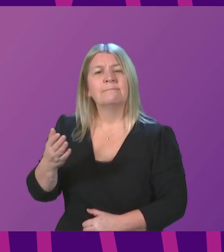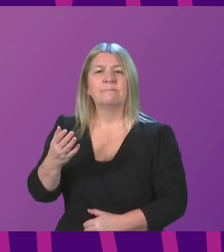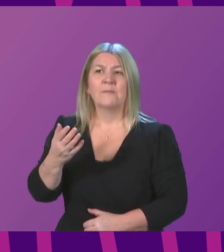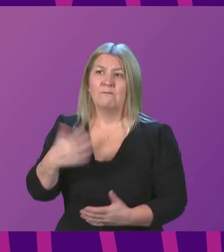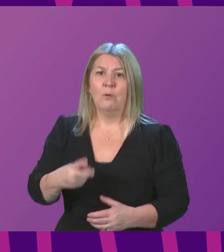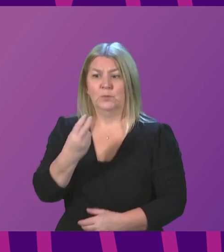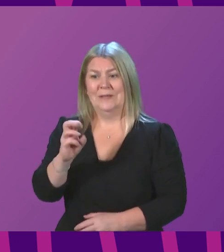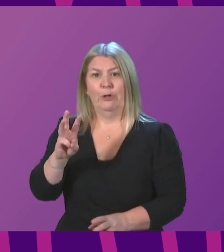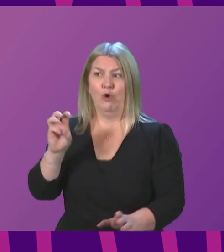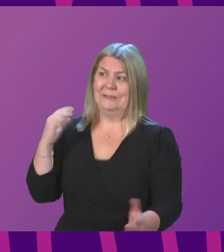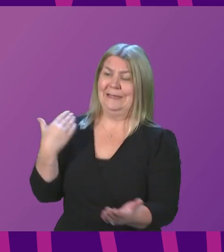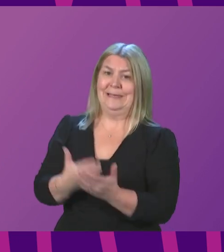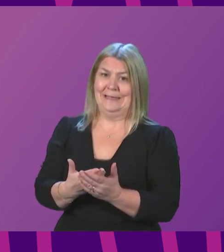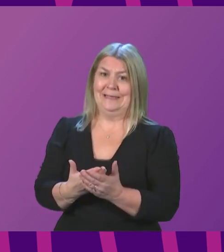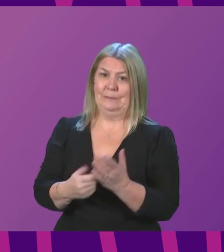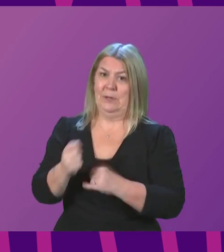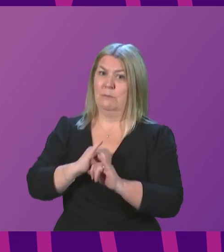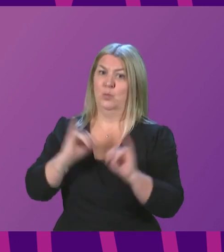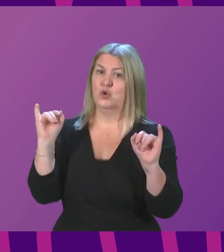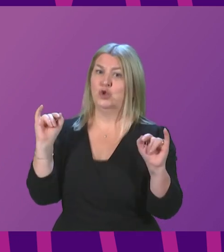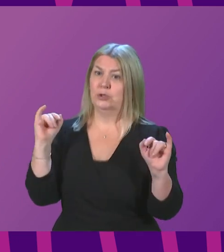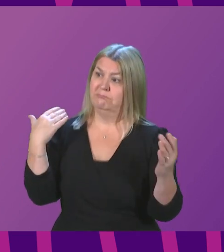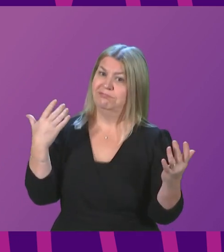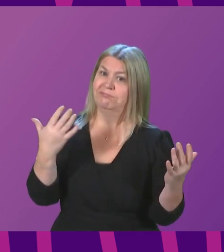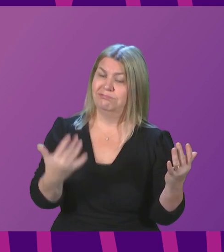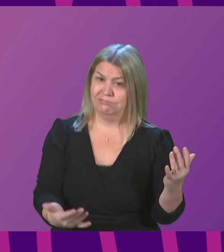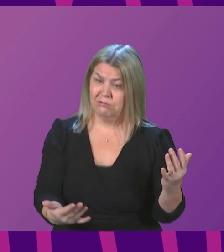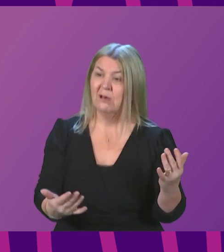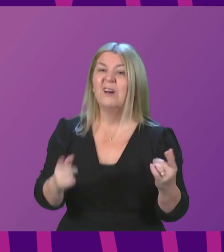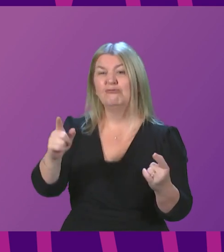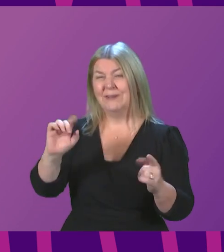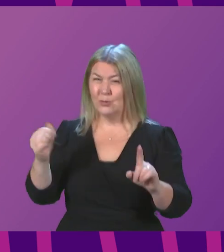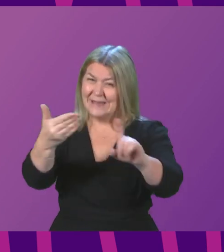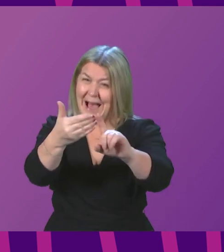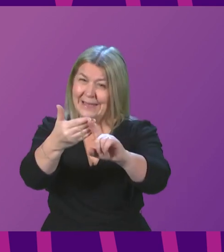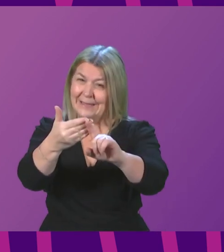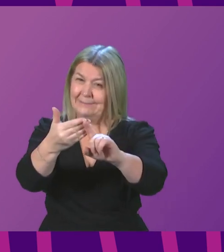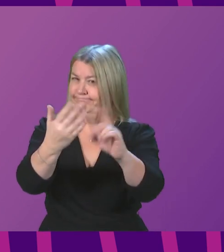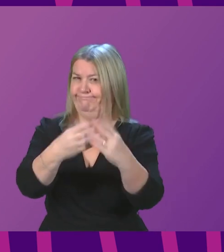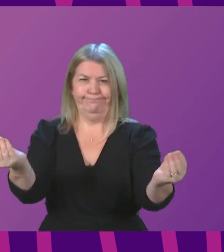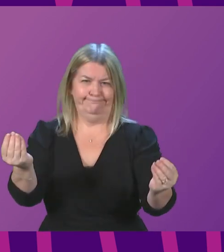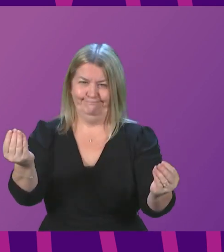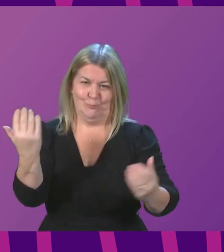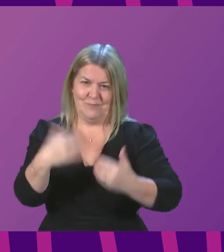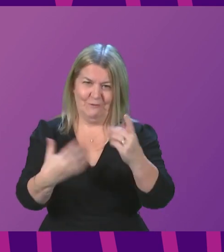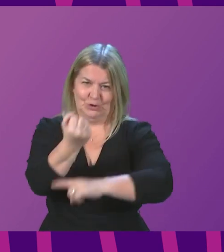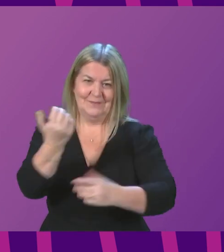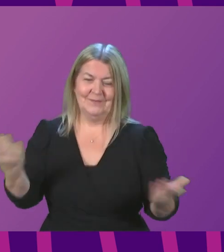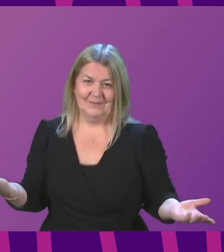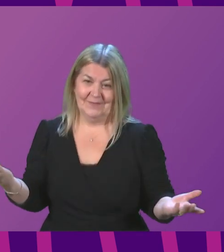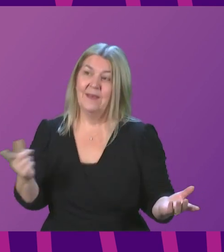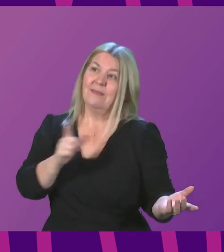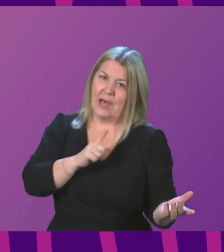before the pandemic. And the government were on track to miss the housing target even before COVID. That is why we need a coherent plan to end homelessness.